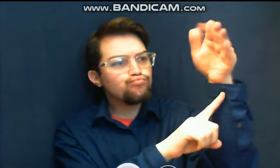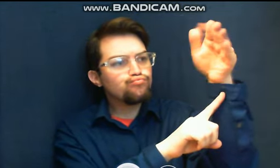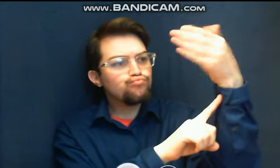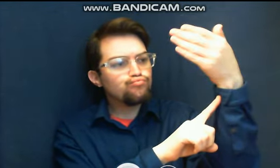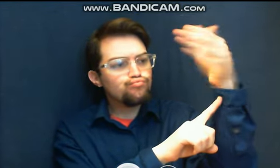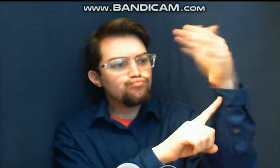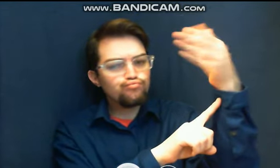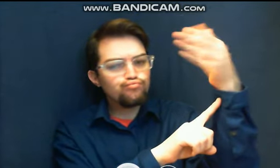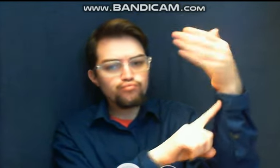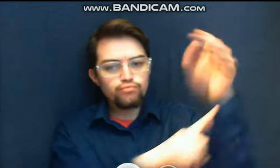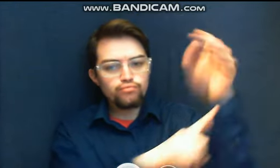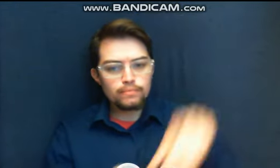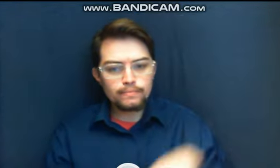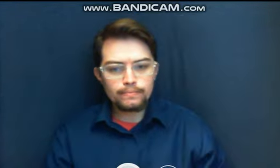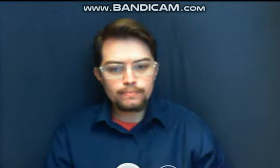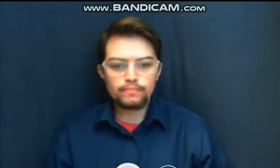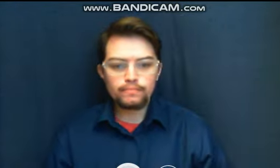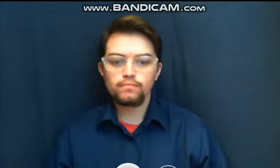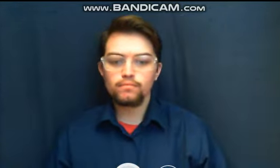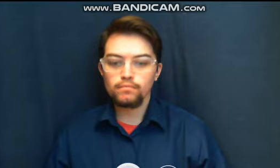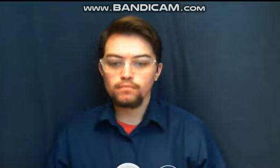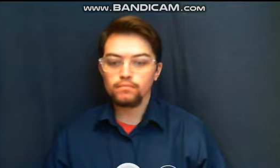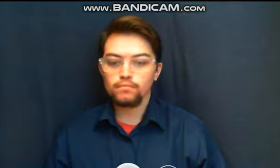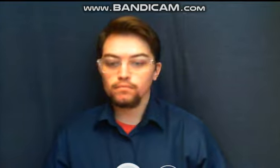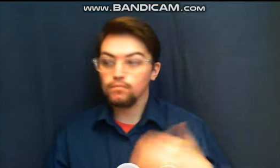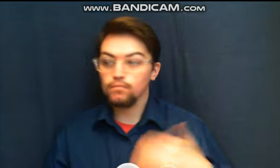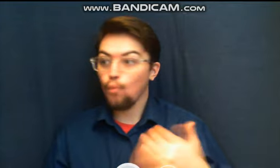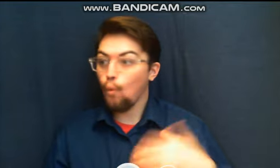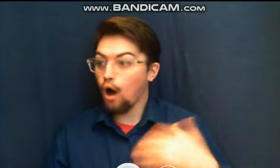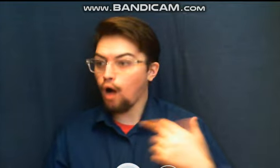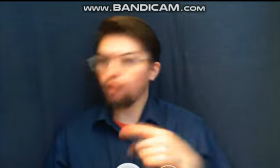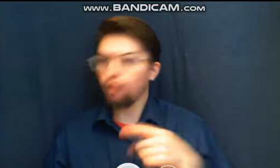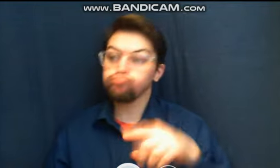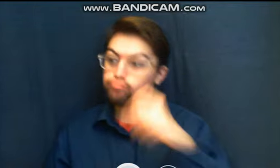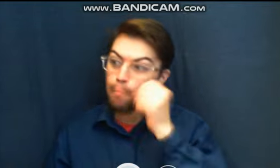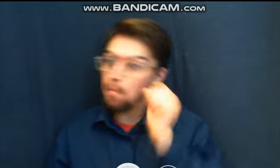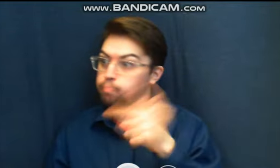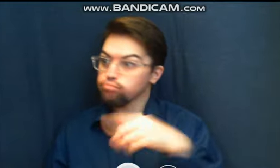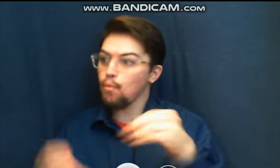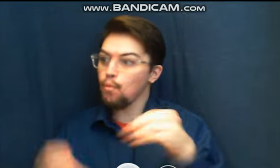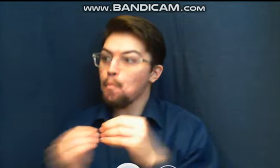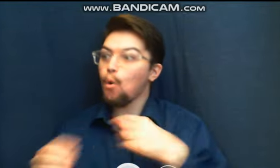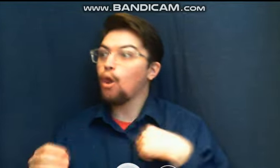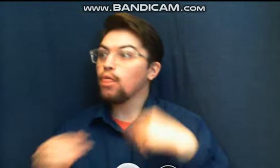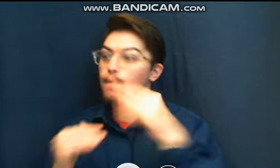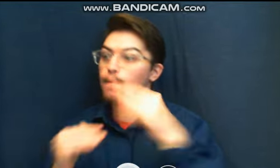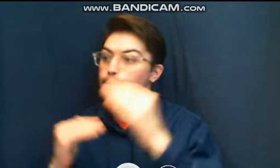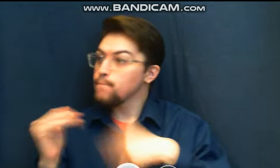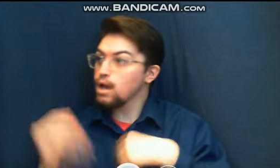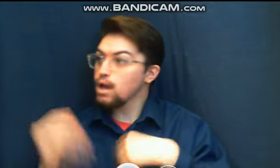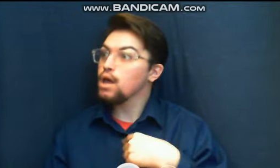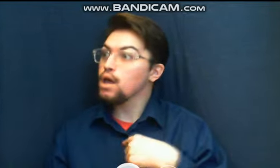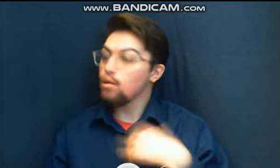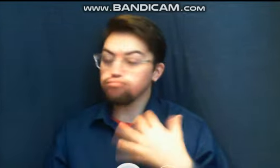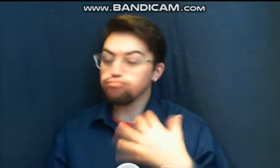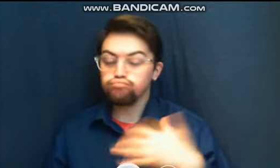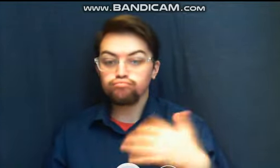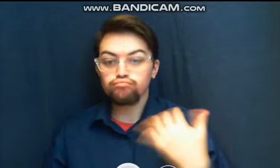one, wow, you saw more than I saw, okay, let's go on, see, we'll be warm,